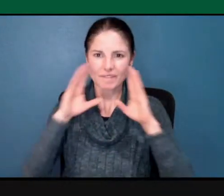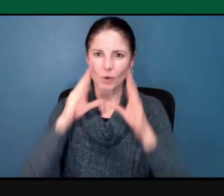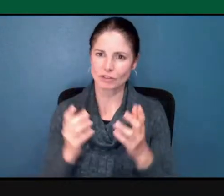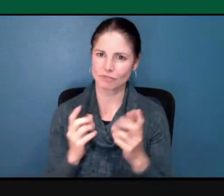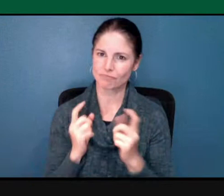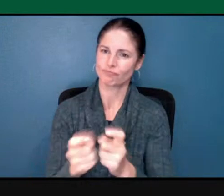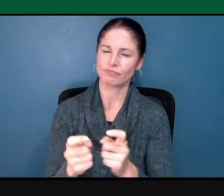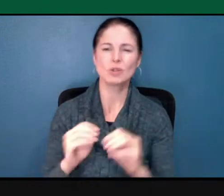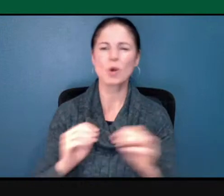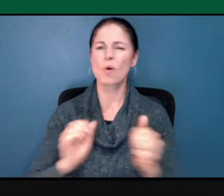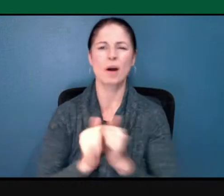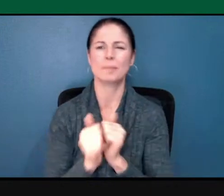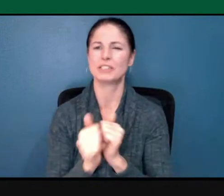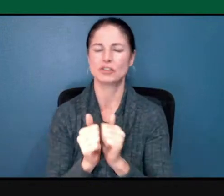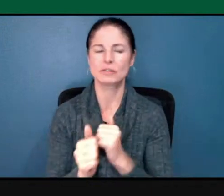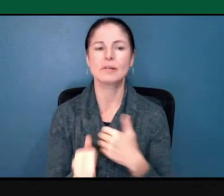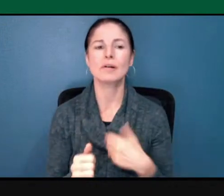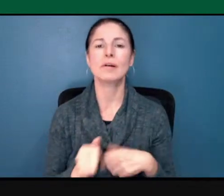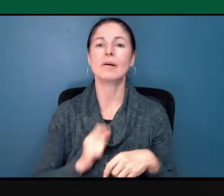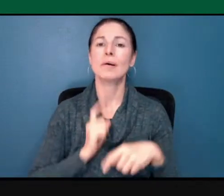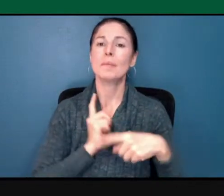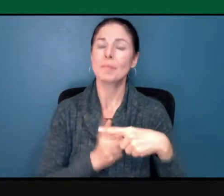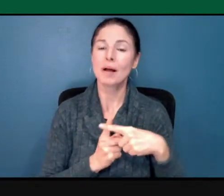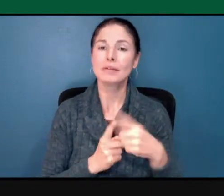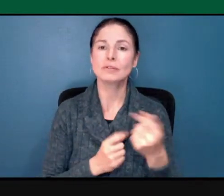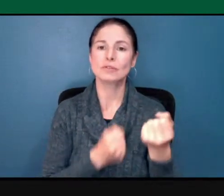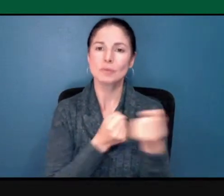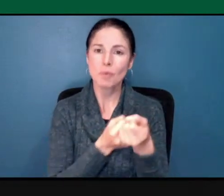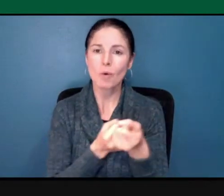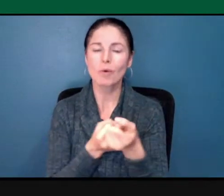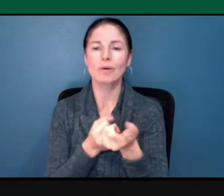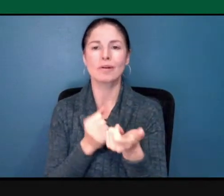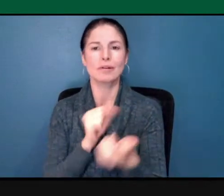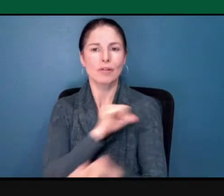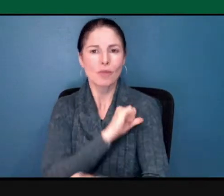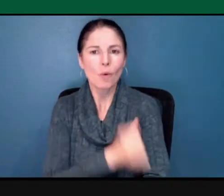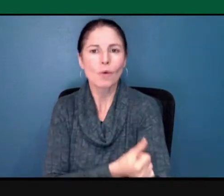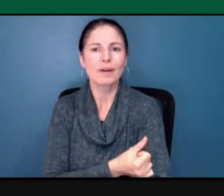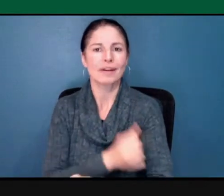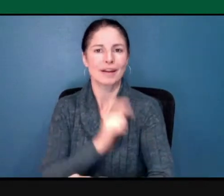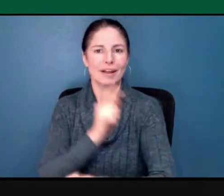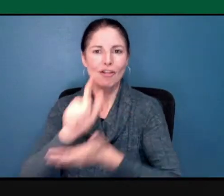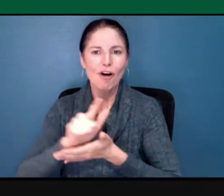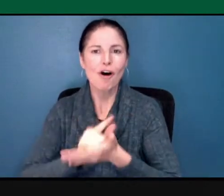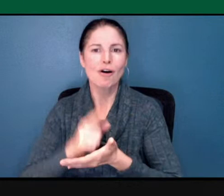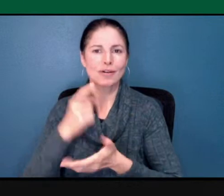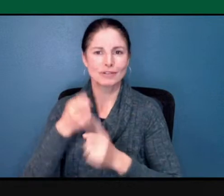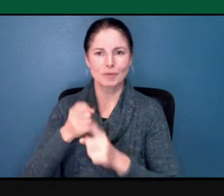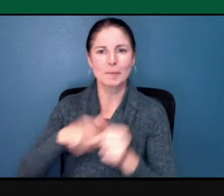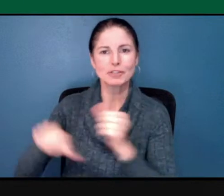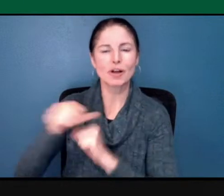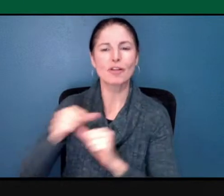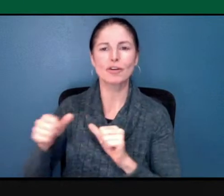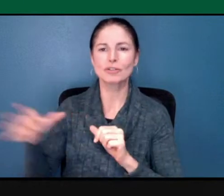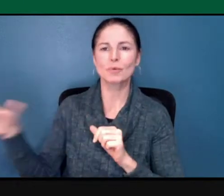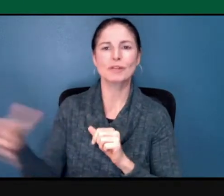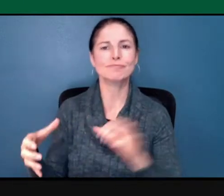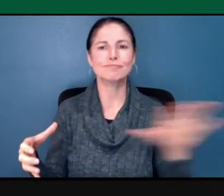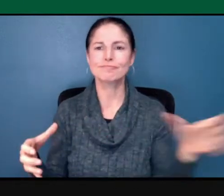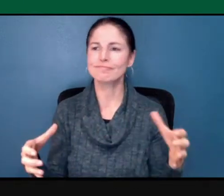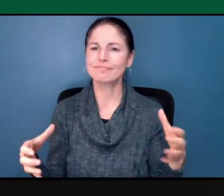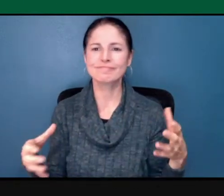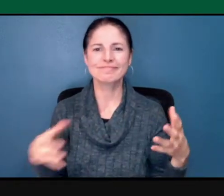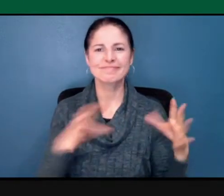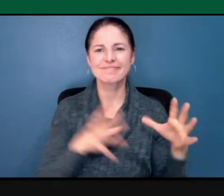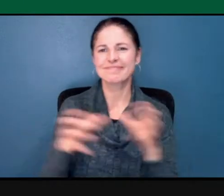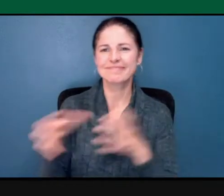support the authorities and laws of each other. So we come together and we eat, but we just make it